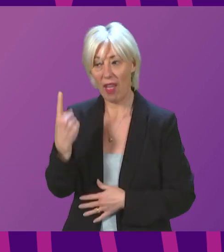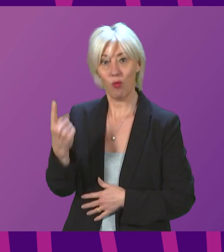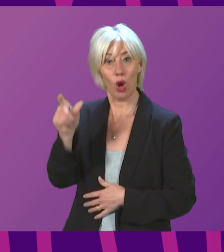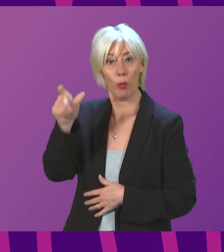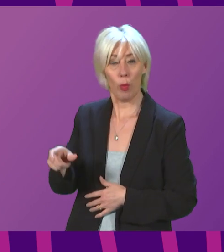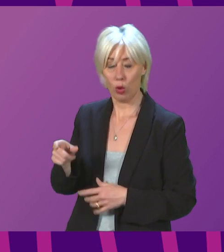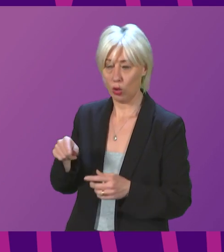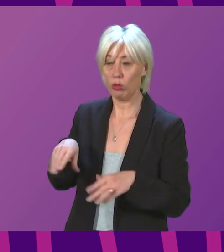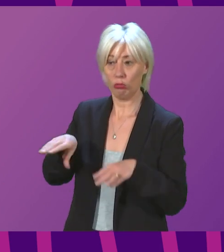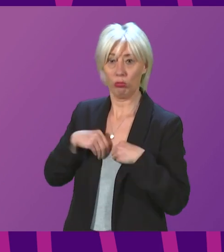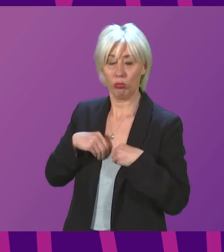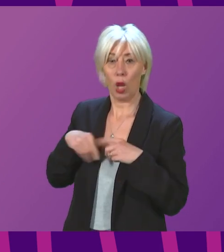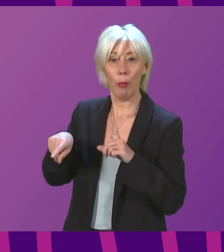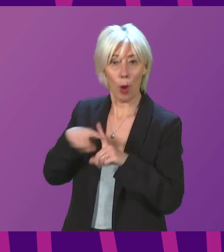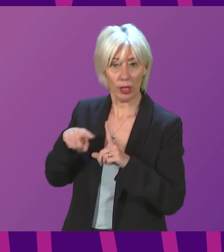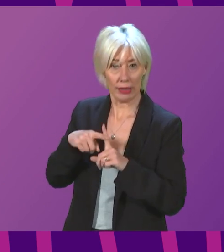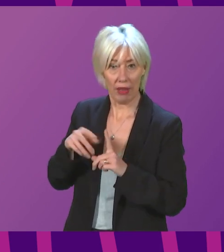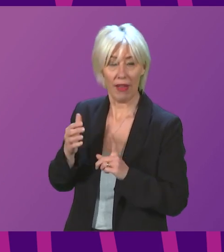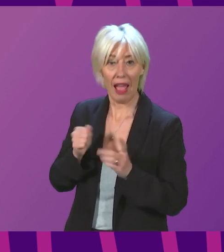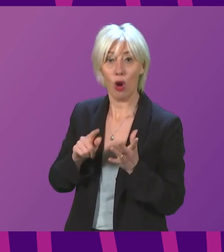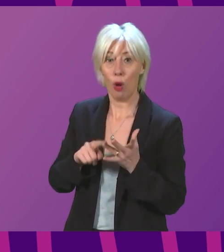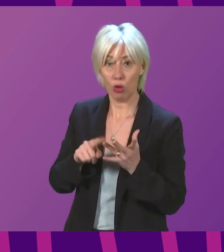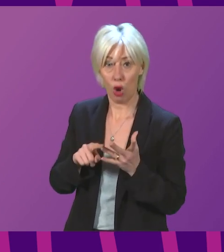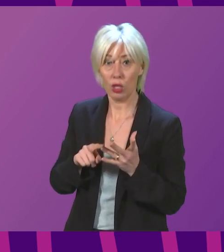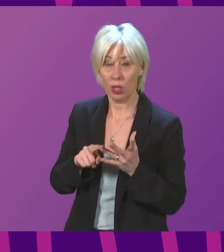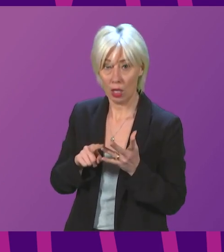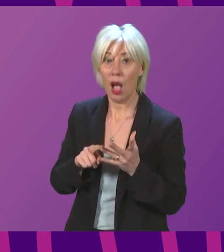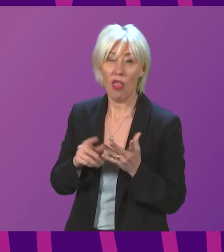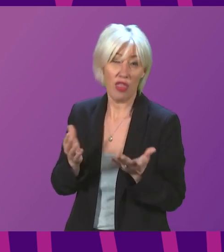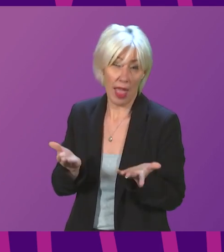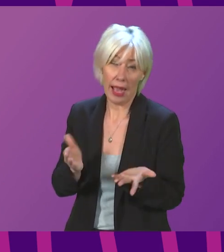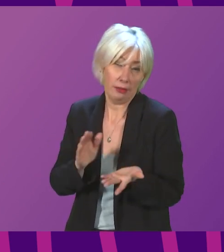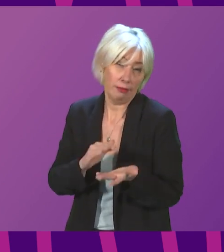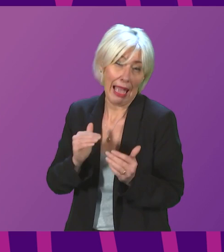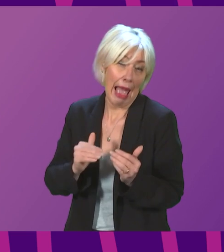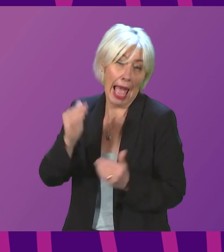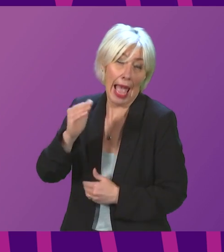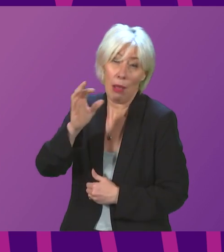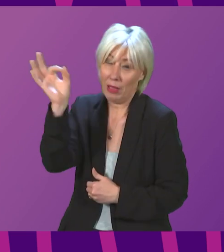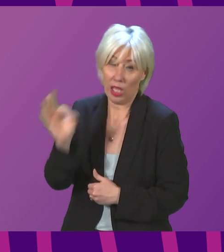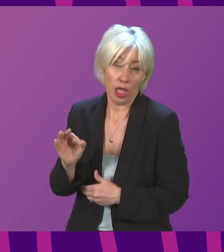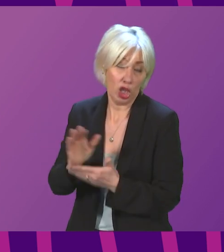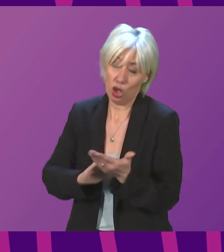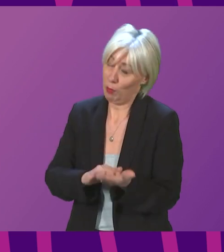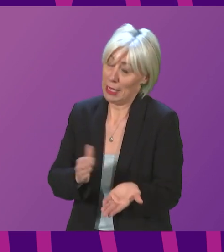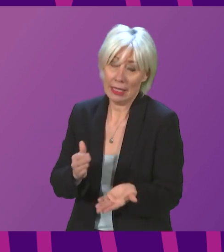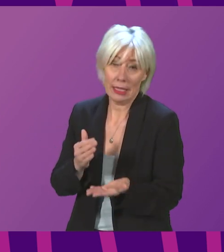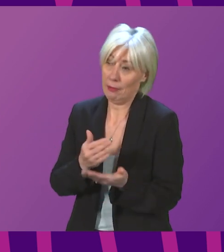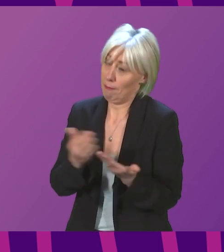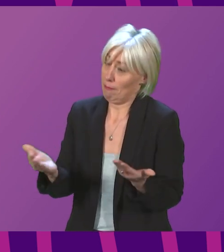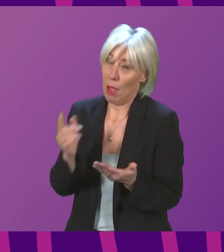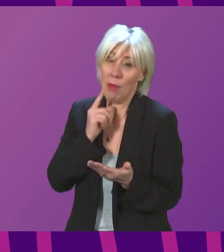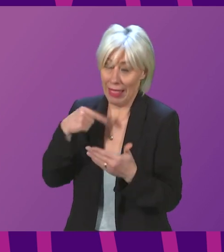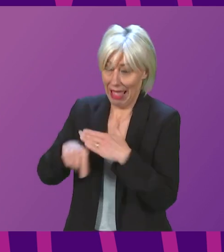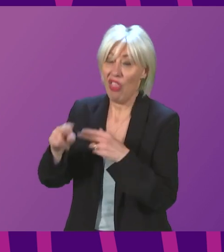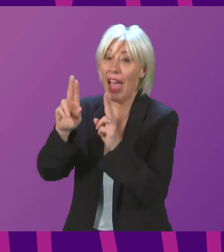tests positive or is positive for Omicron, the likelihood is that all members of that household, or significant numbers of